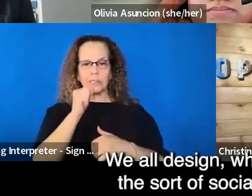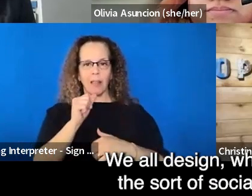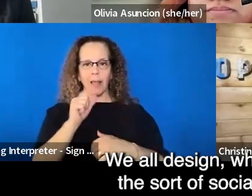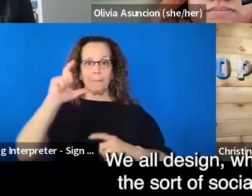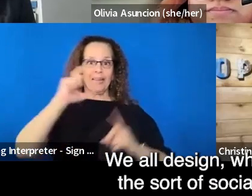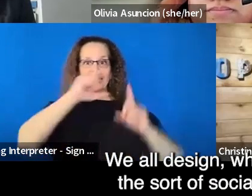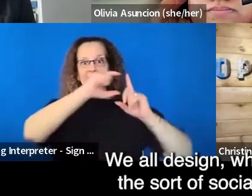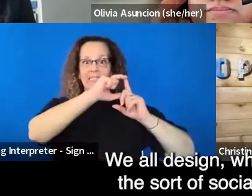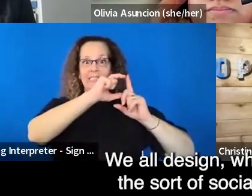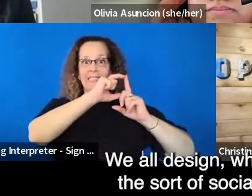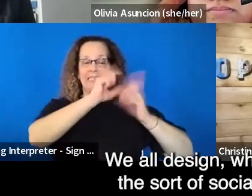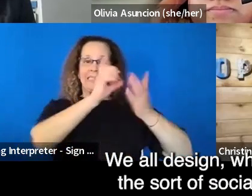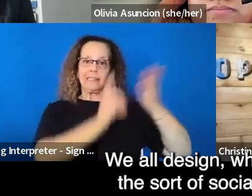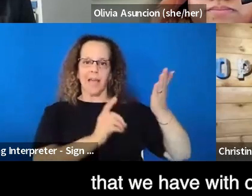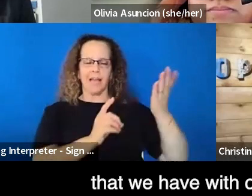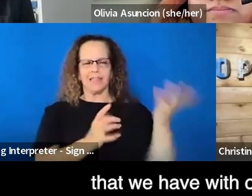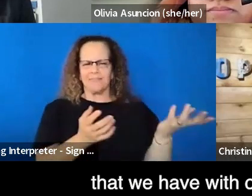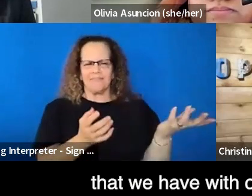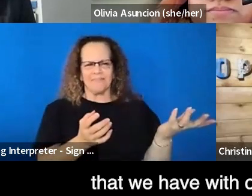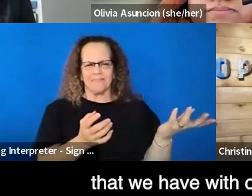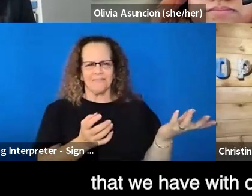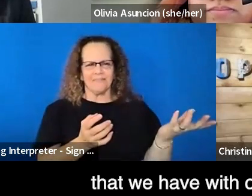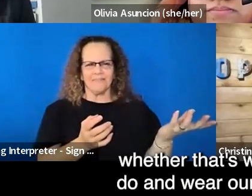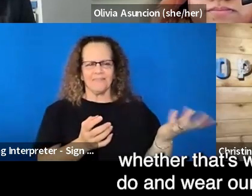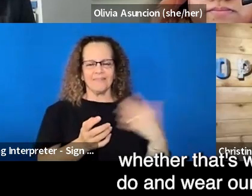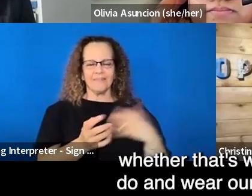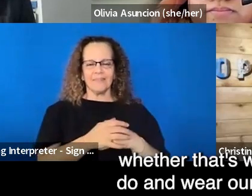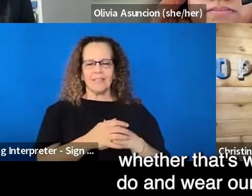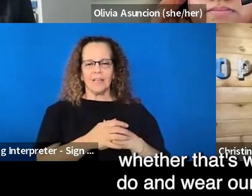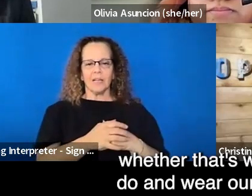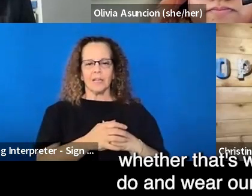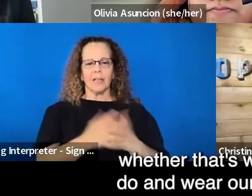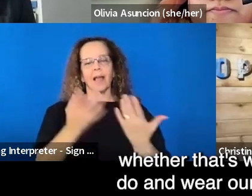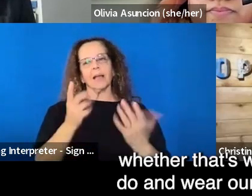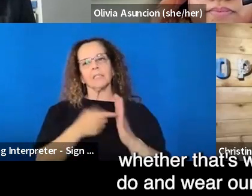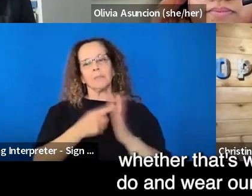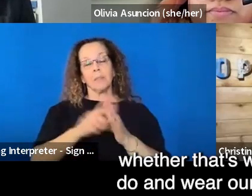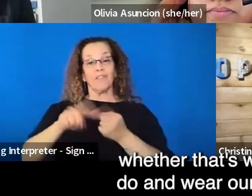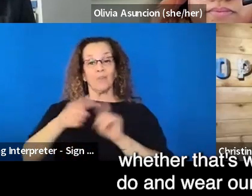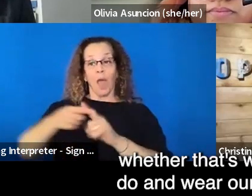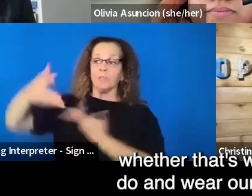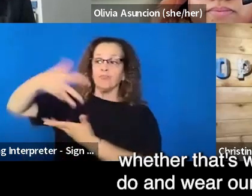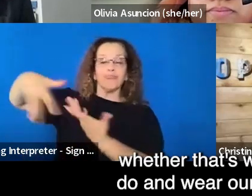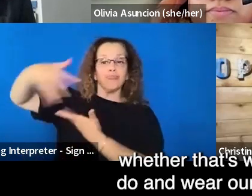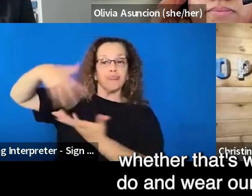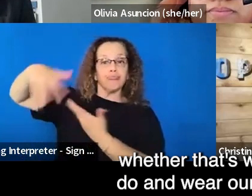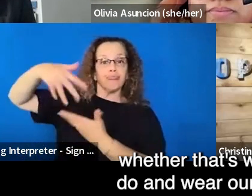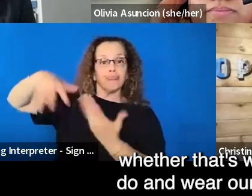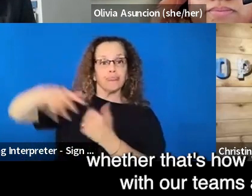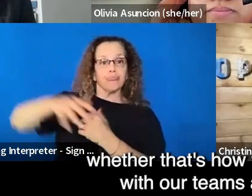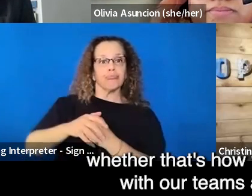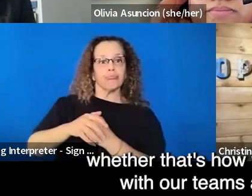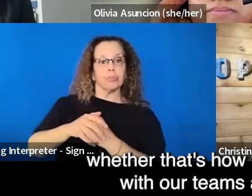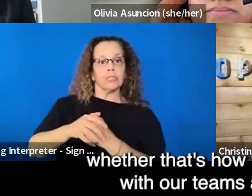design, whether it's the sort of social space that we have with our friends, whether that's what we do and where